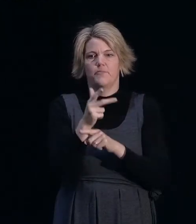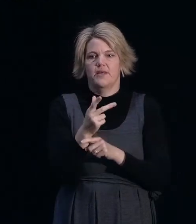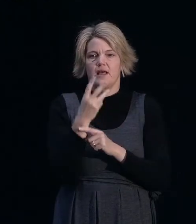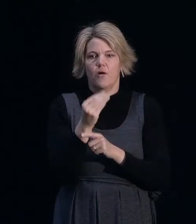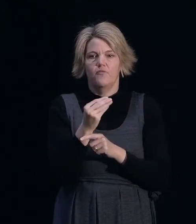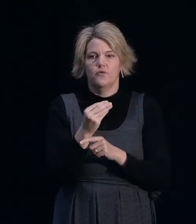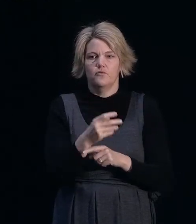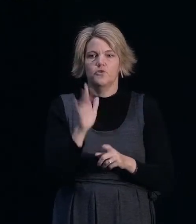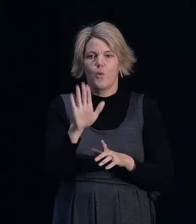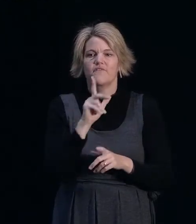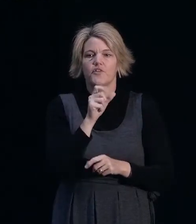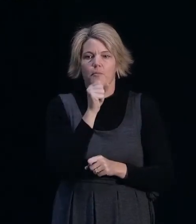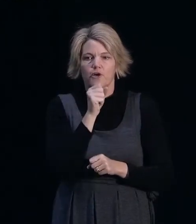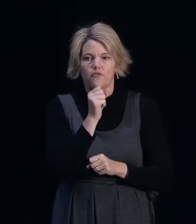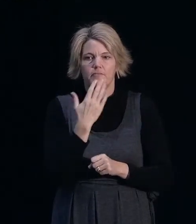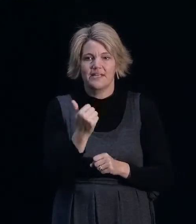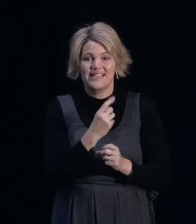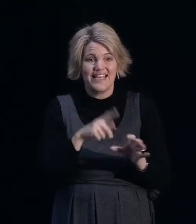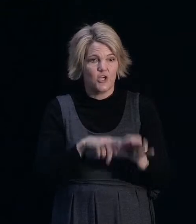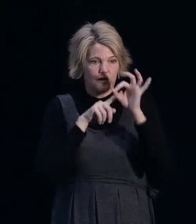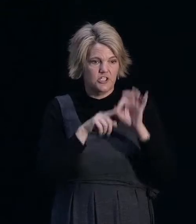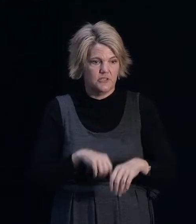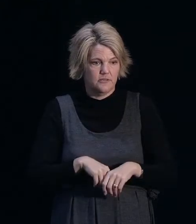voice. Does anyone have any questions?